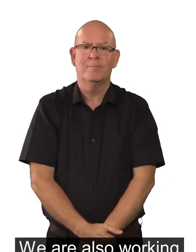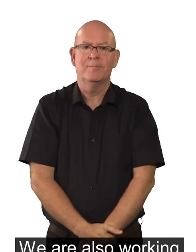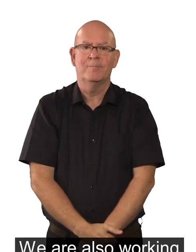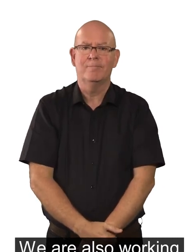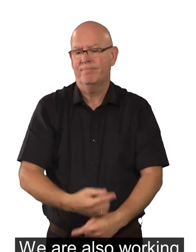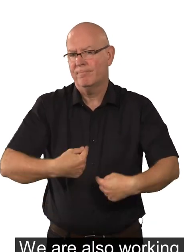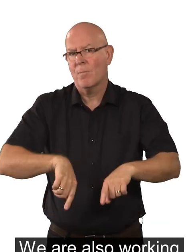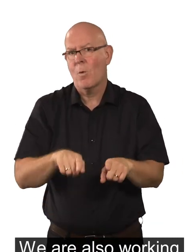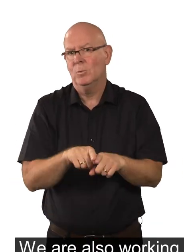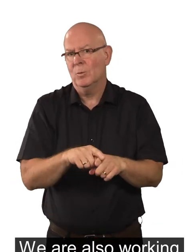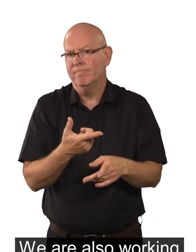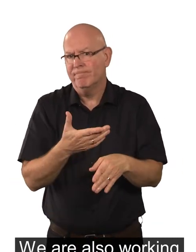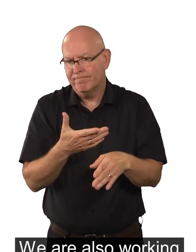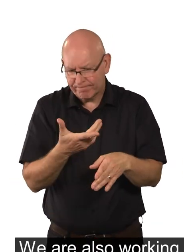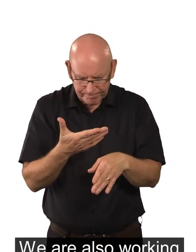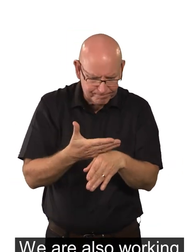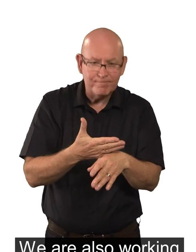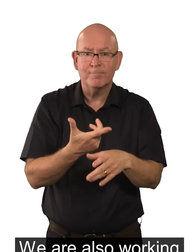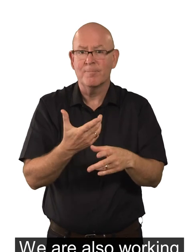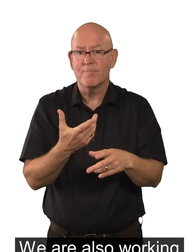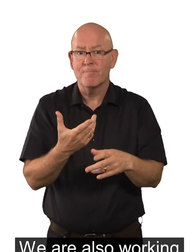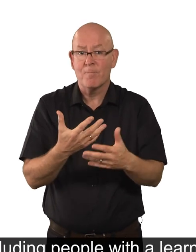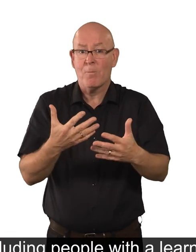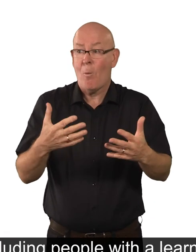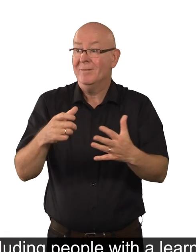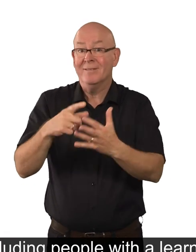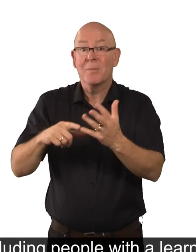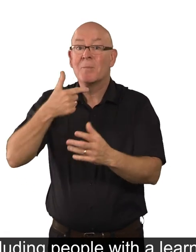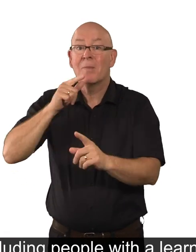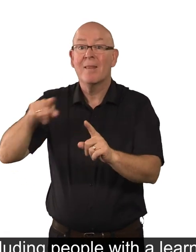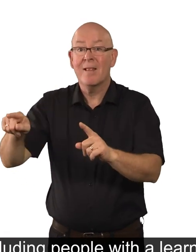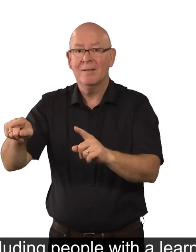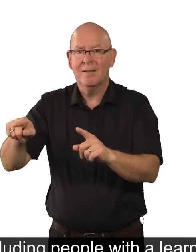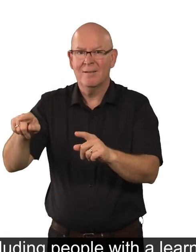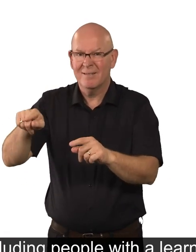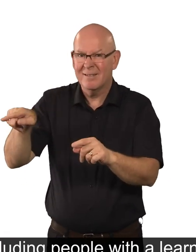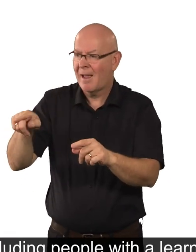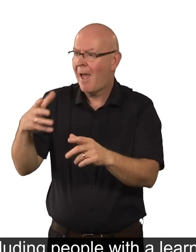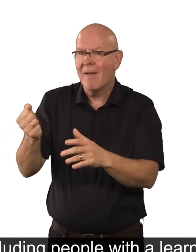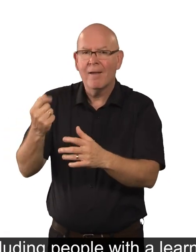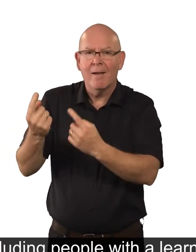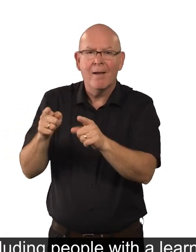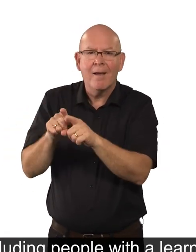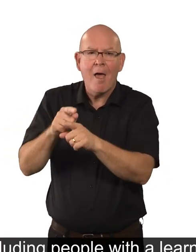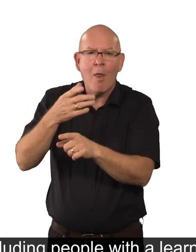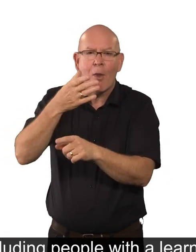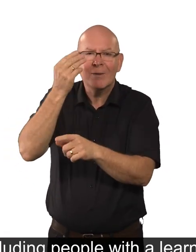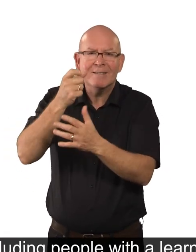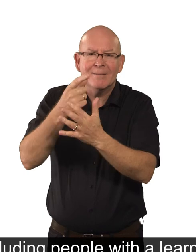We are also working to get more disabled people, including people with a learning disability, to have